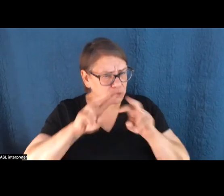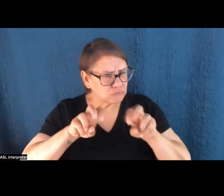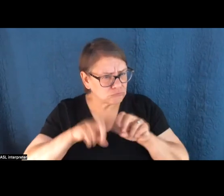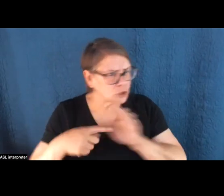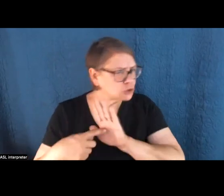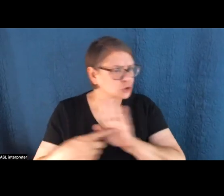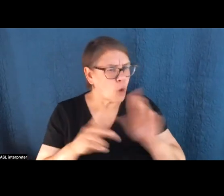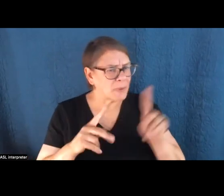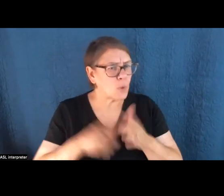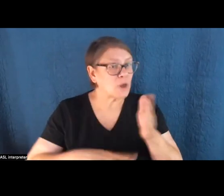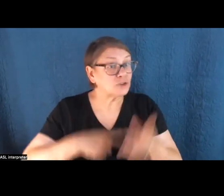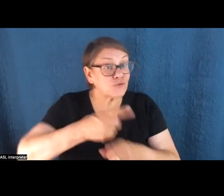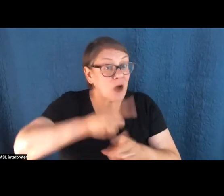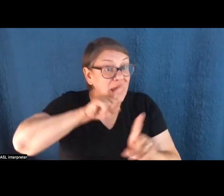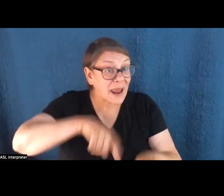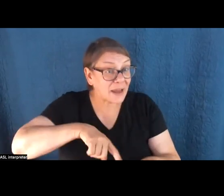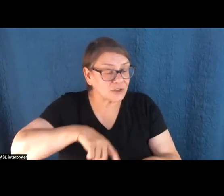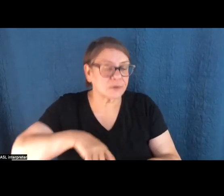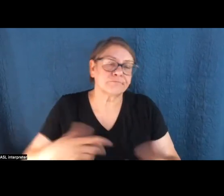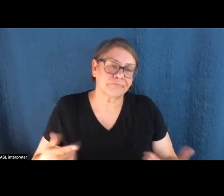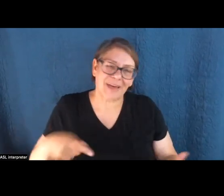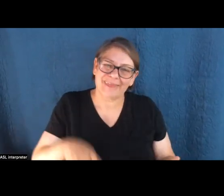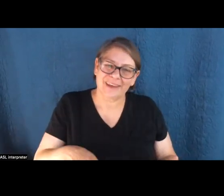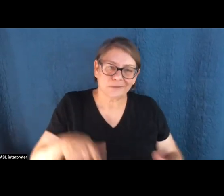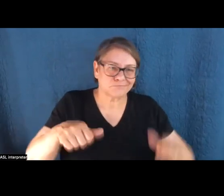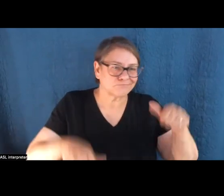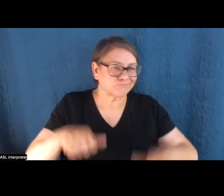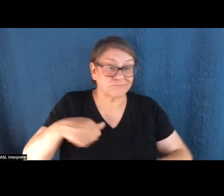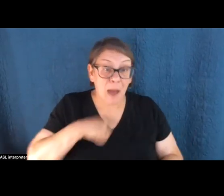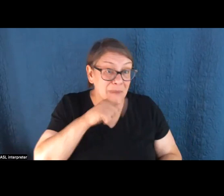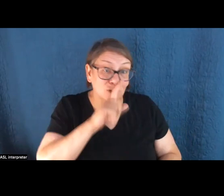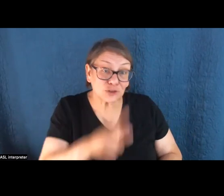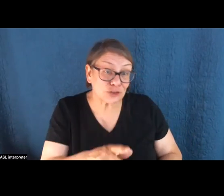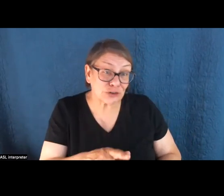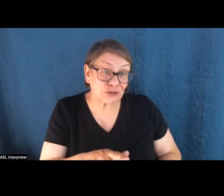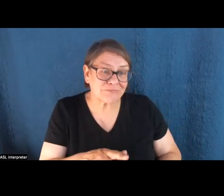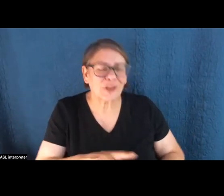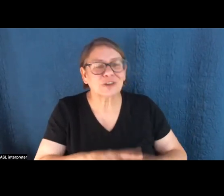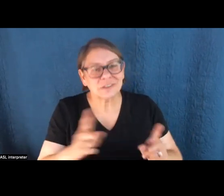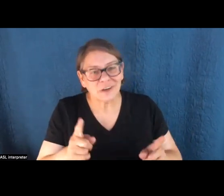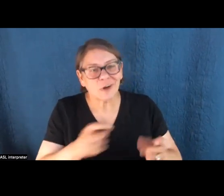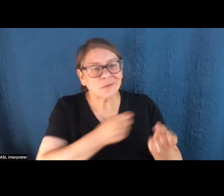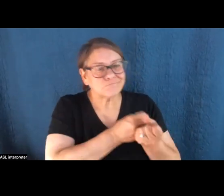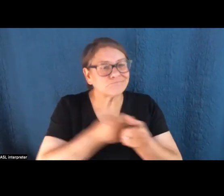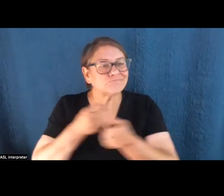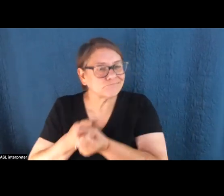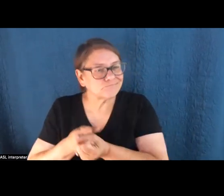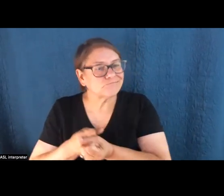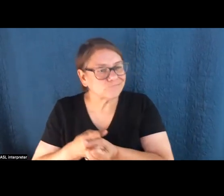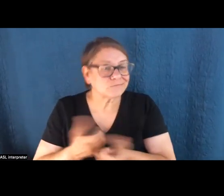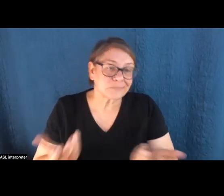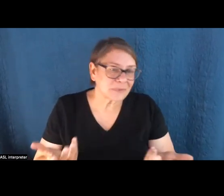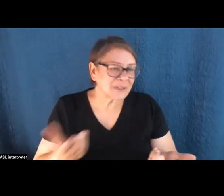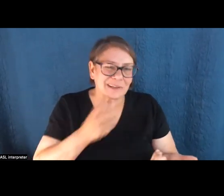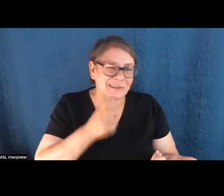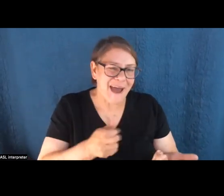figure out what's the right answer. And I'll admit, this is a case where I'm not sure what the right answer is. there's sort of compelling arguments on both sides. So, you know,